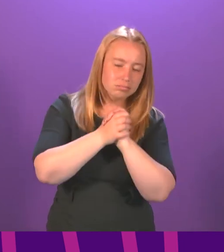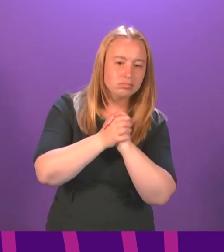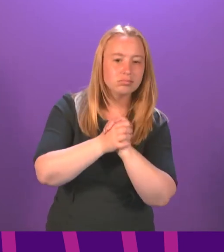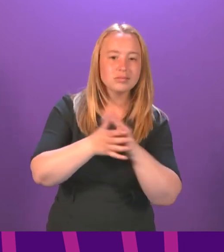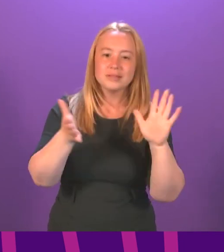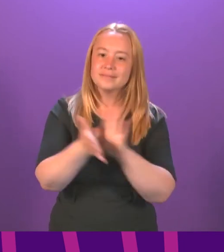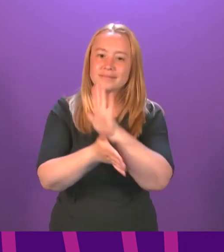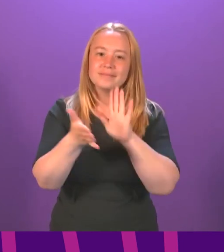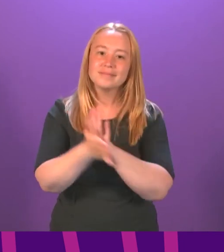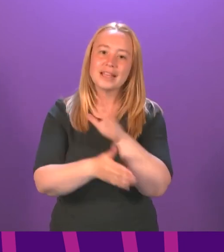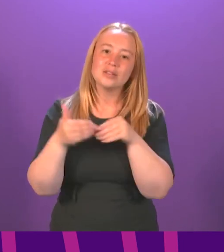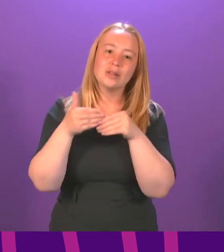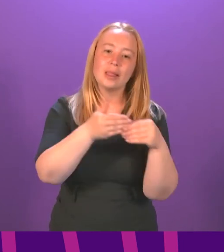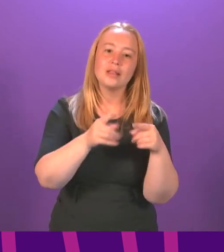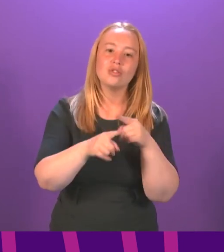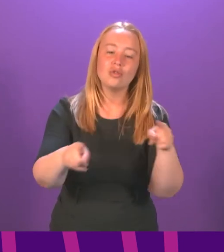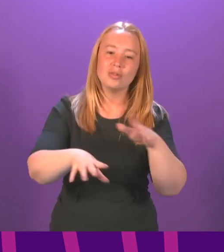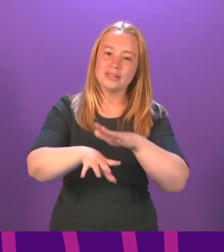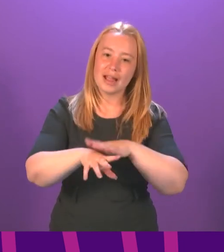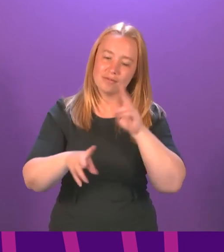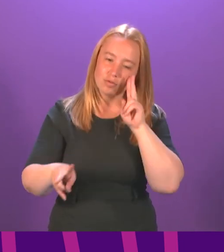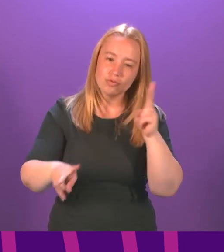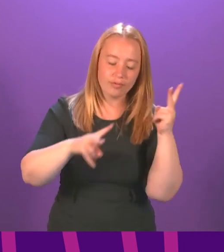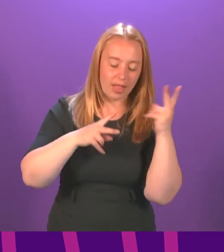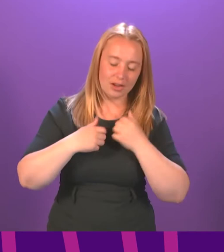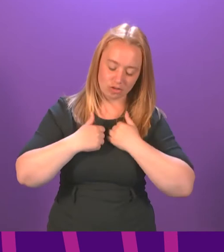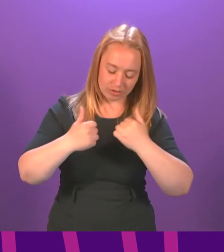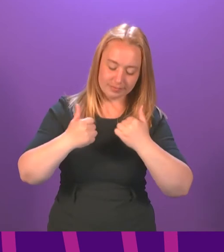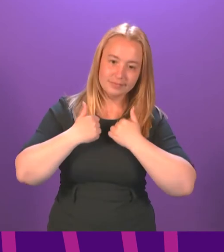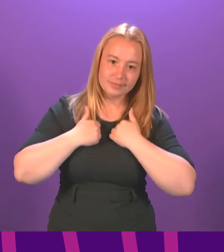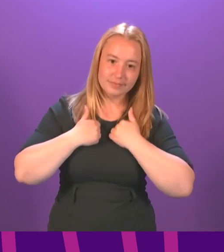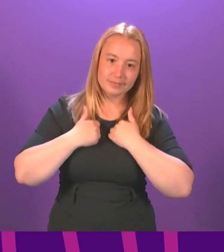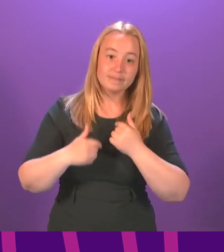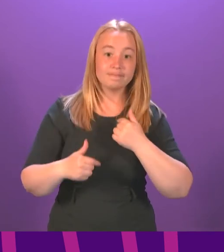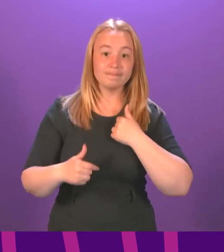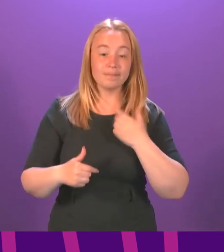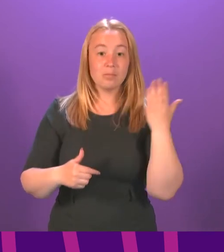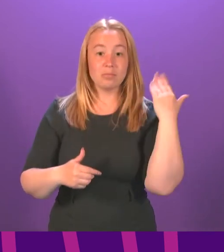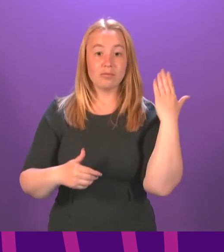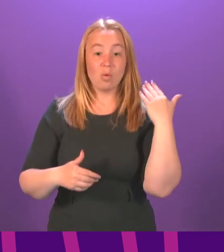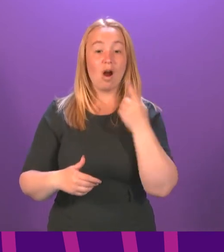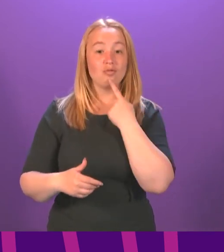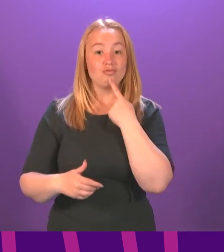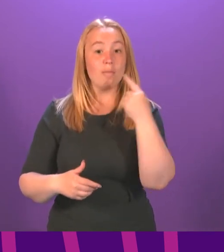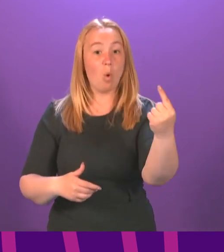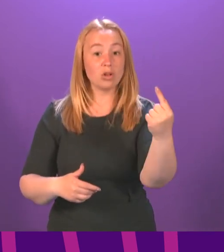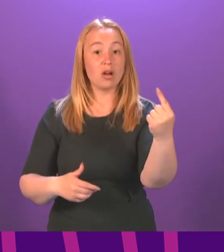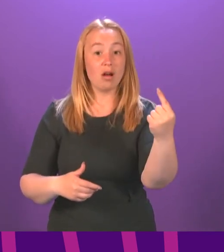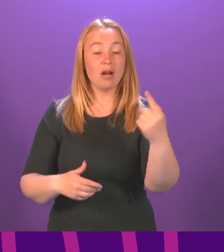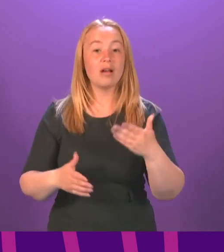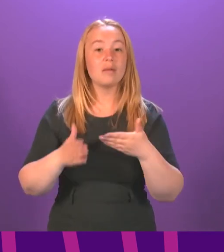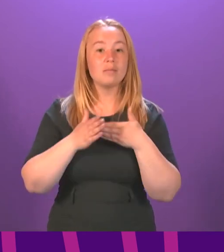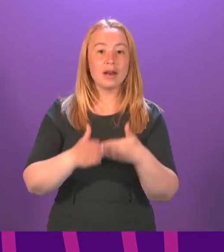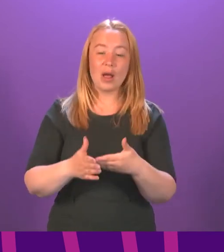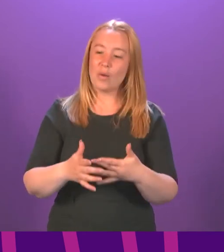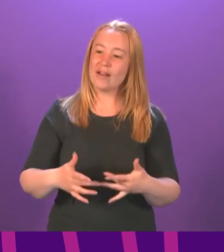you in this time for reflection, not least because for me, as a former official reporter, it's a homecoming